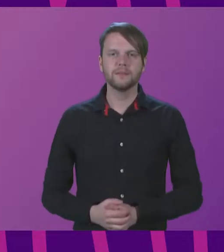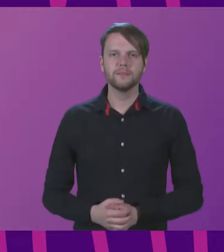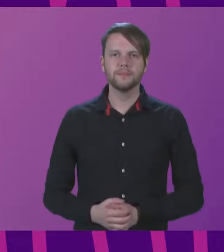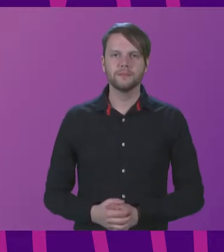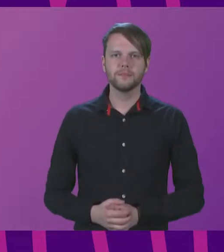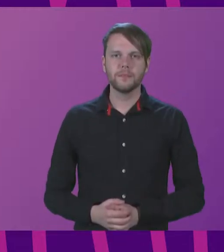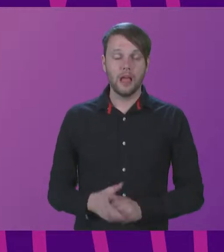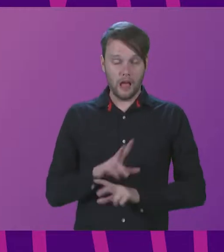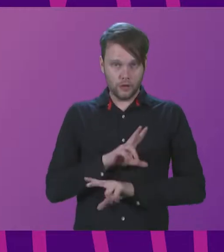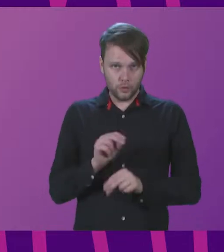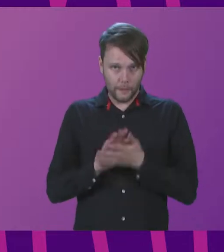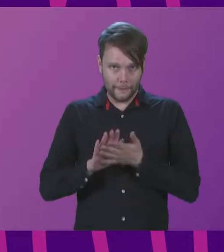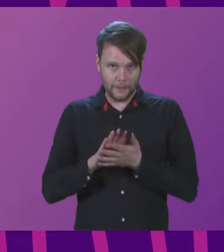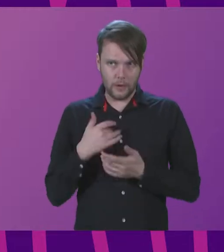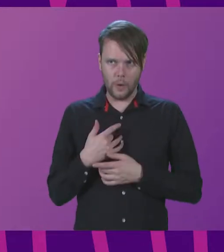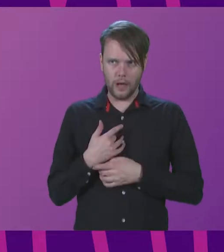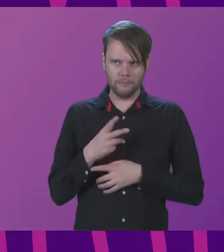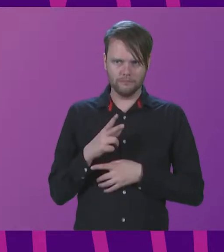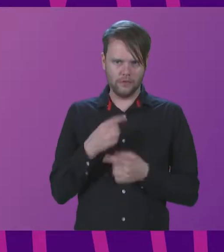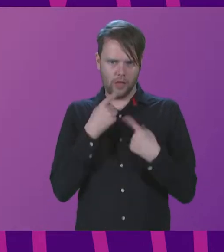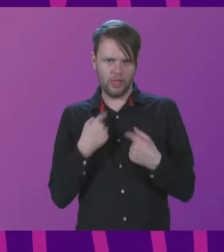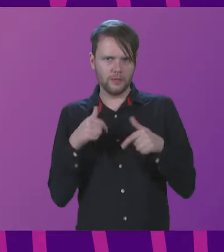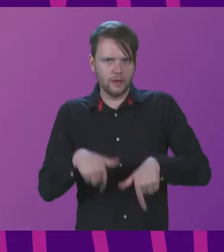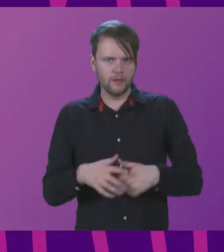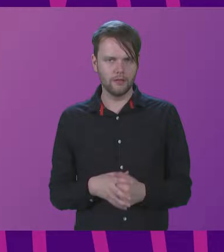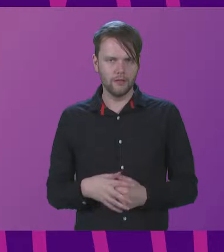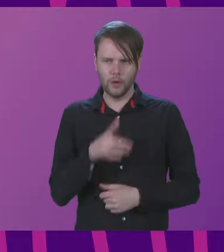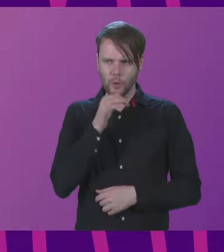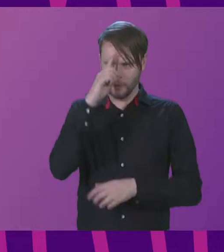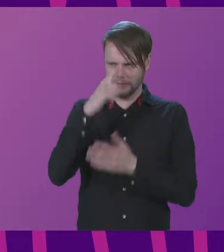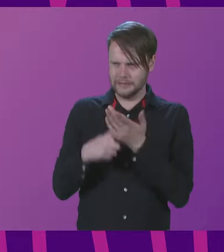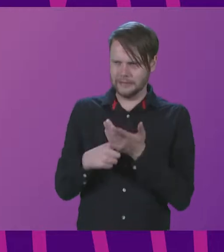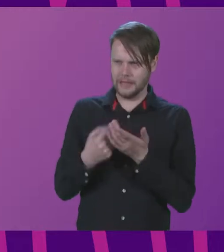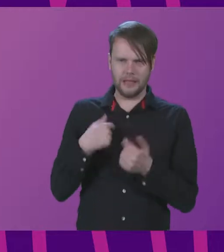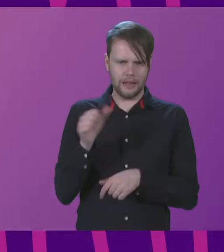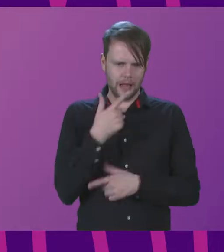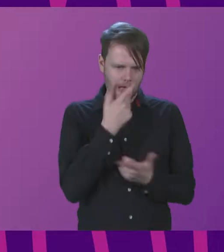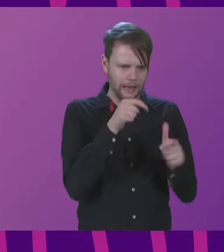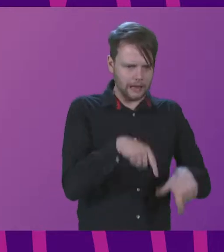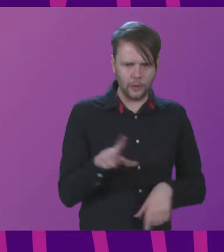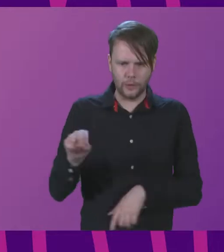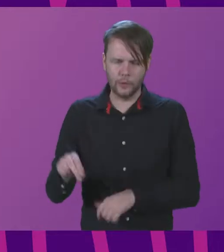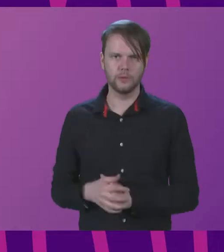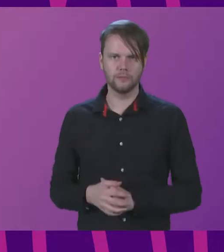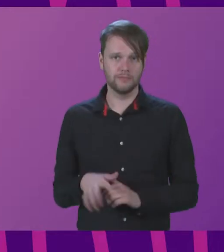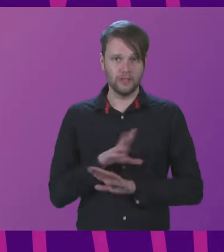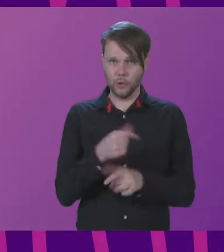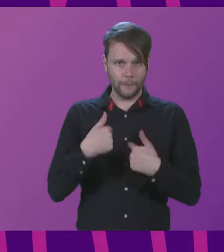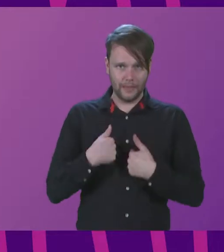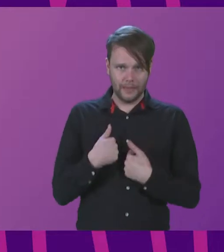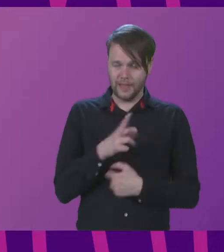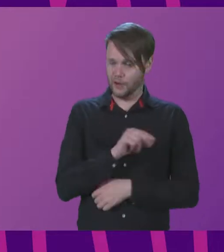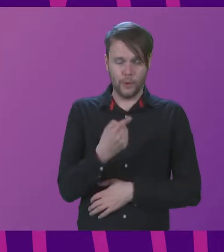That's not to say that I shouldn't be. Who's to say who belongs where? Not me. Not you.